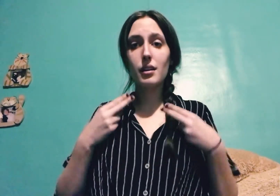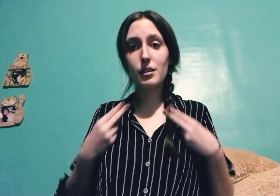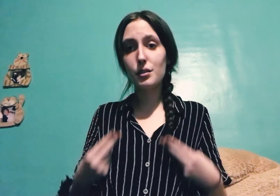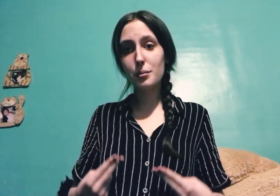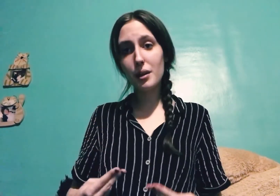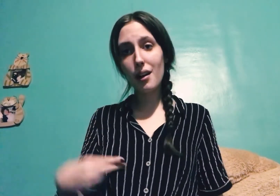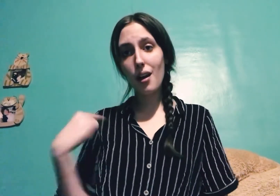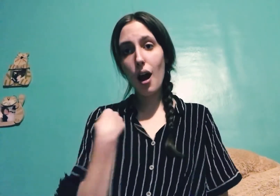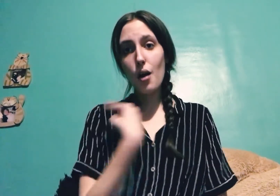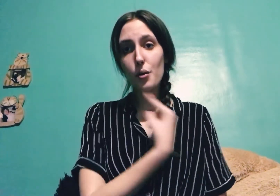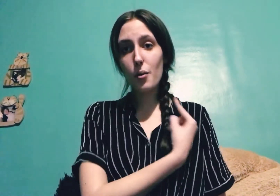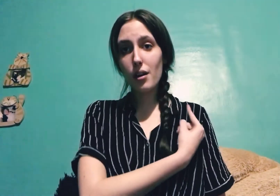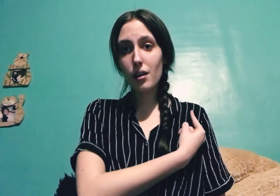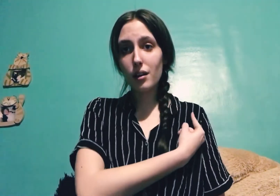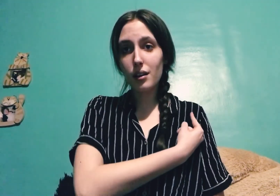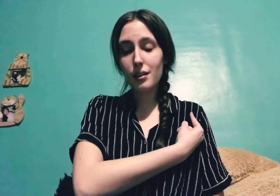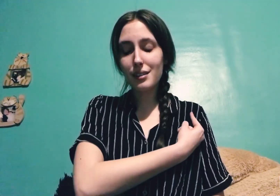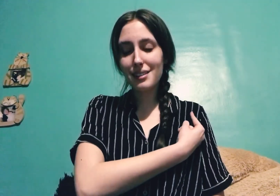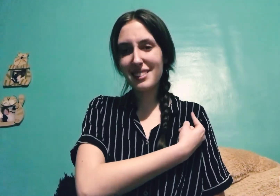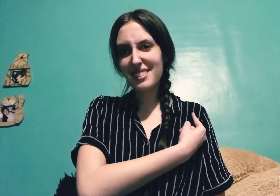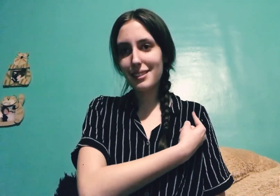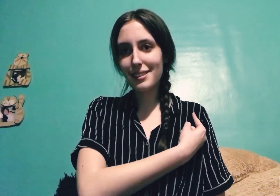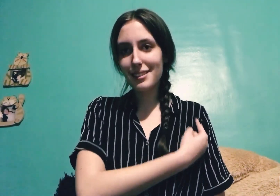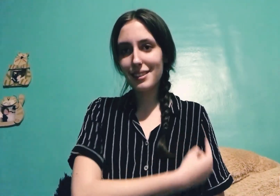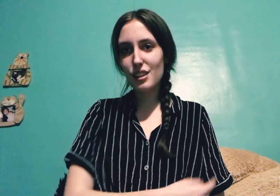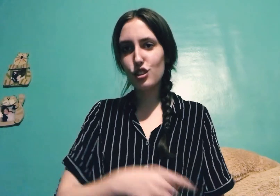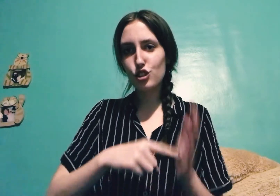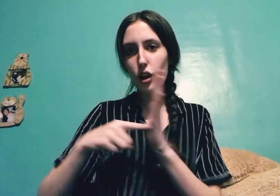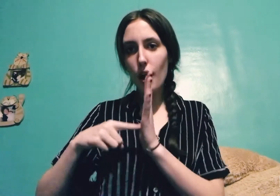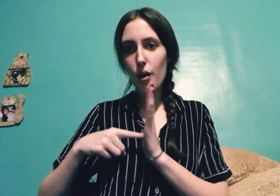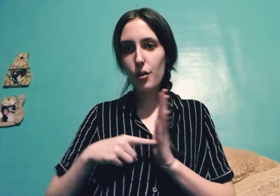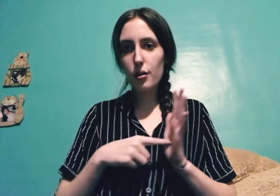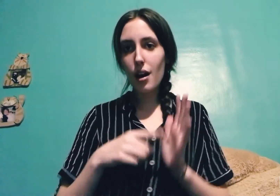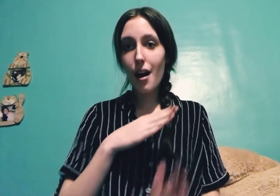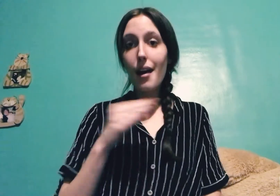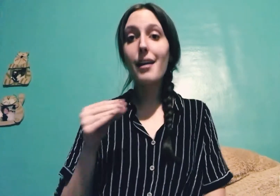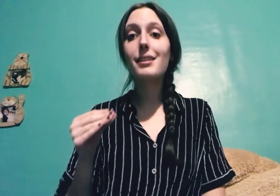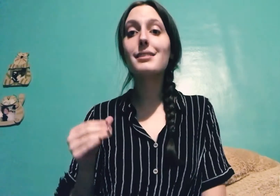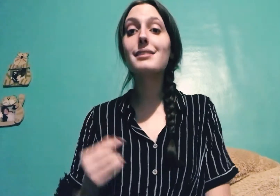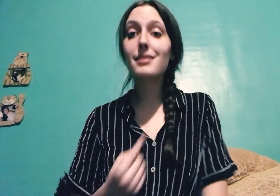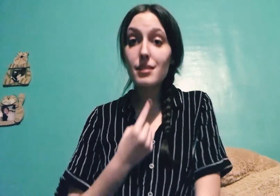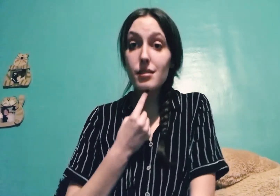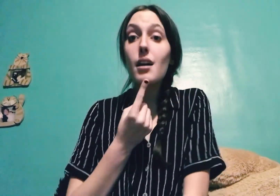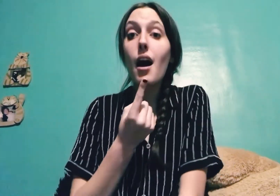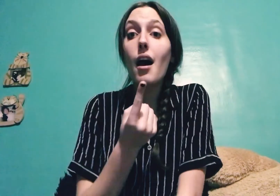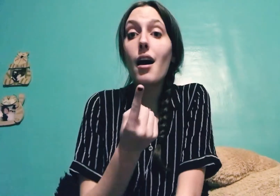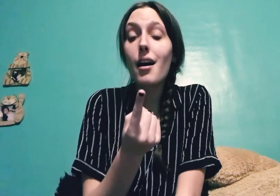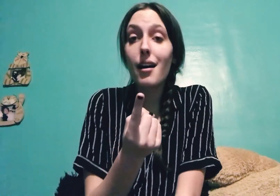human, are we? Show and tell